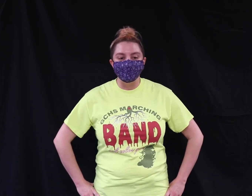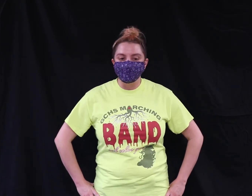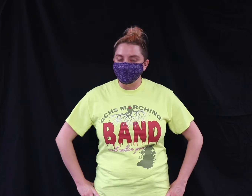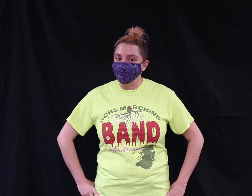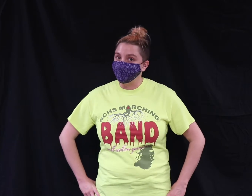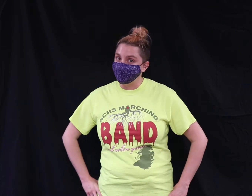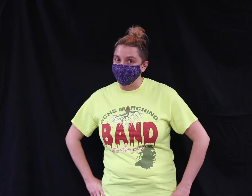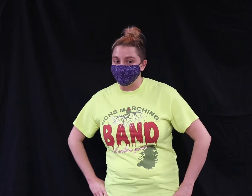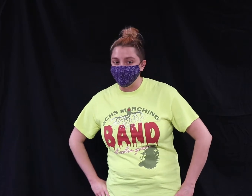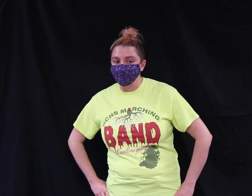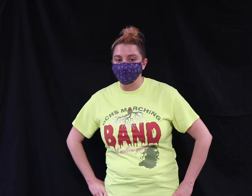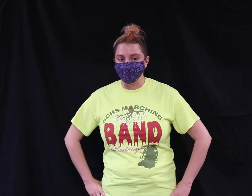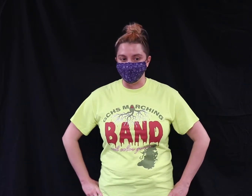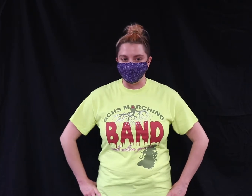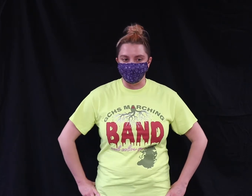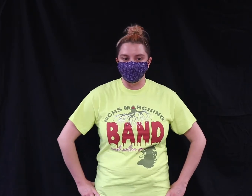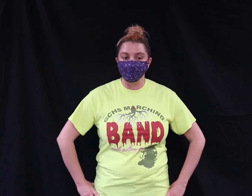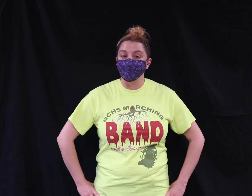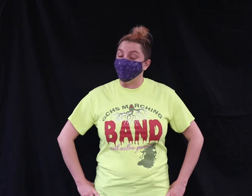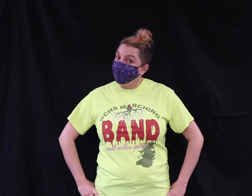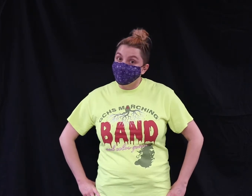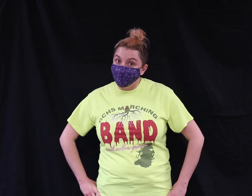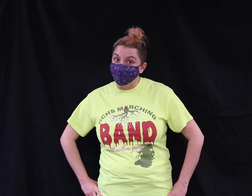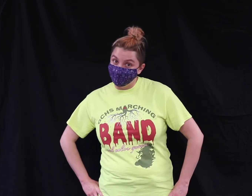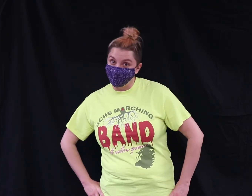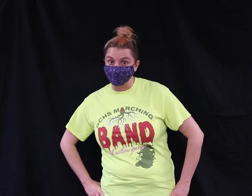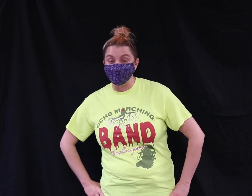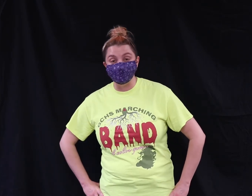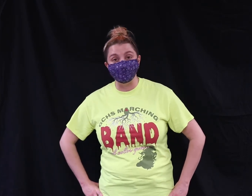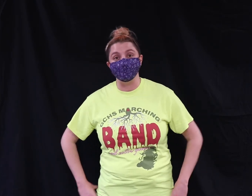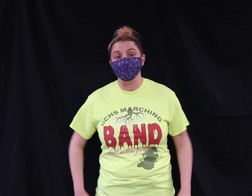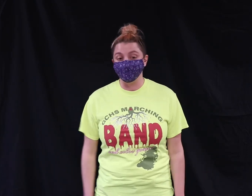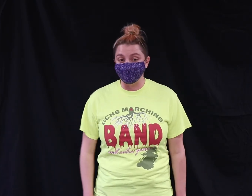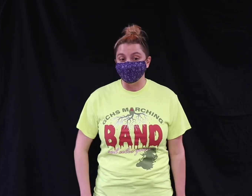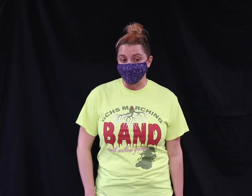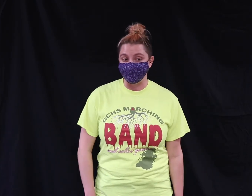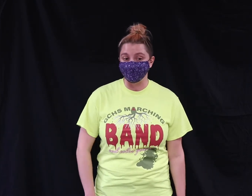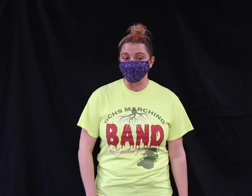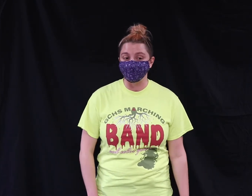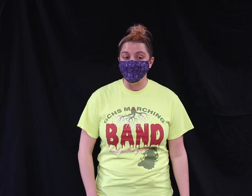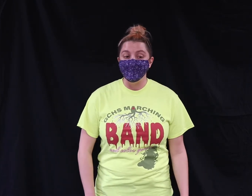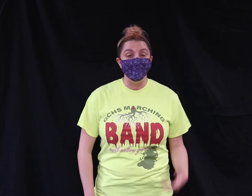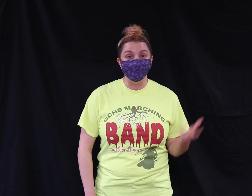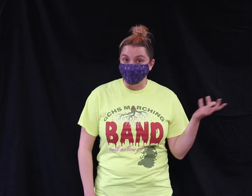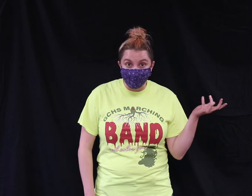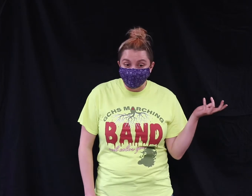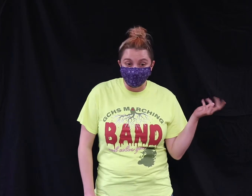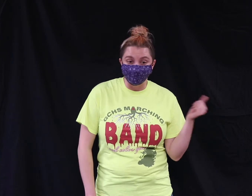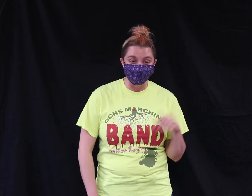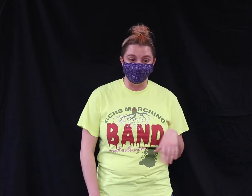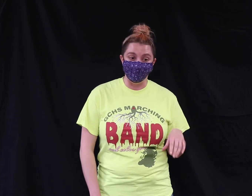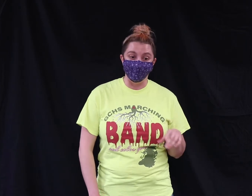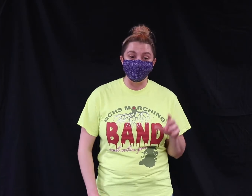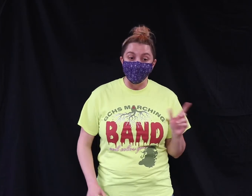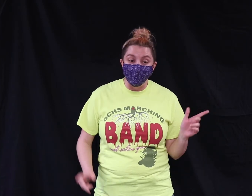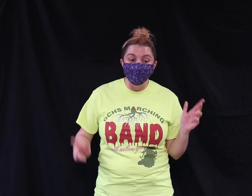please consider signing up to donate. One donation can save three lives. And if that isn't reason enough, all